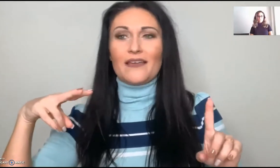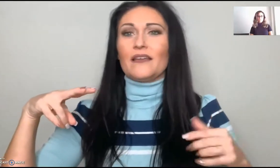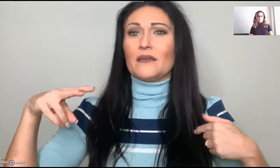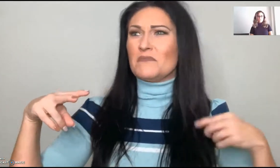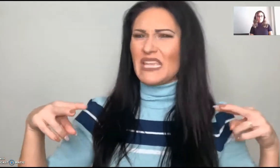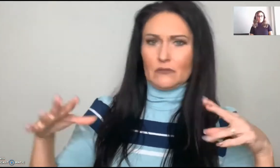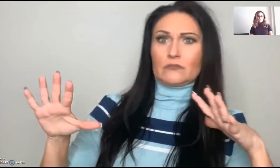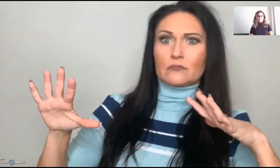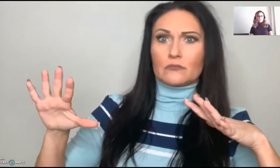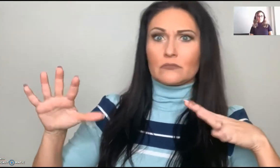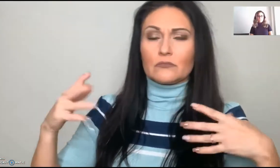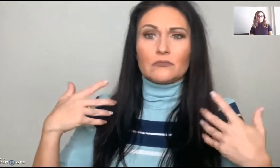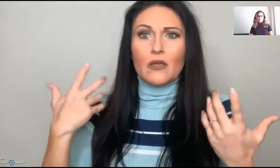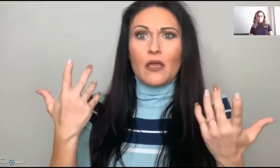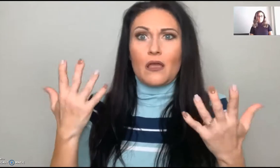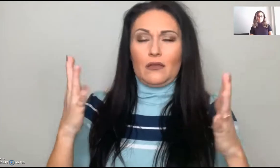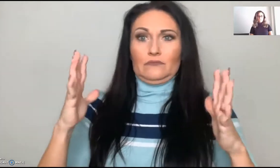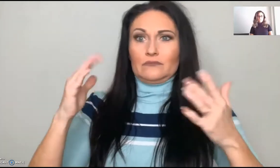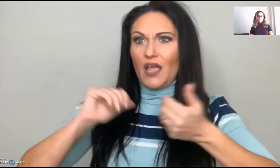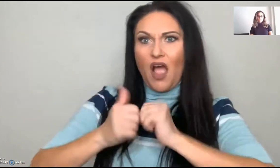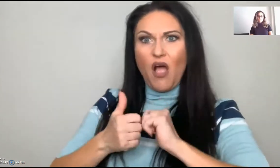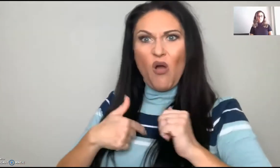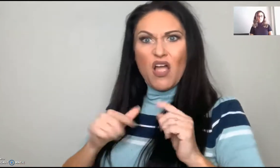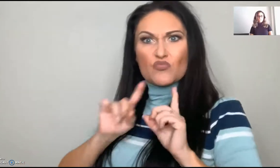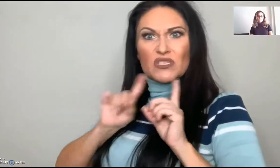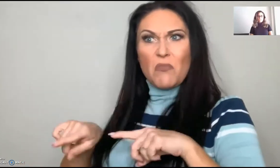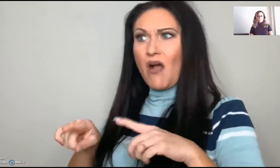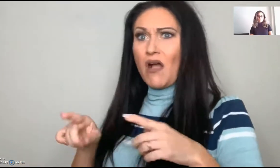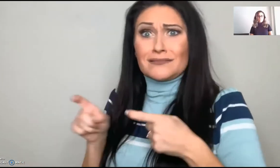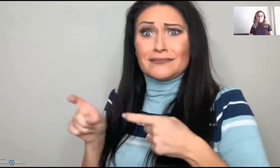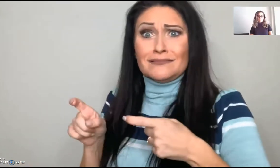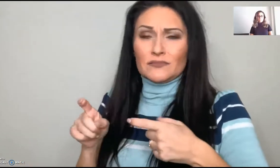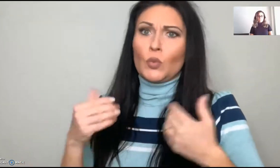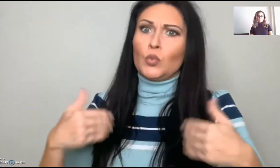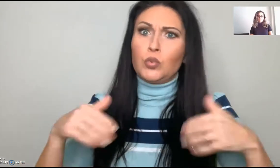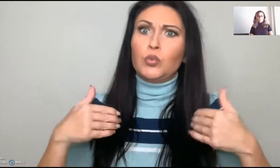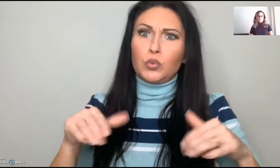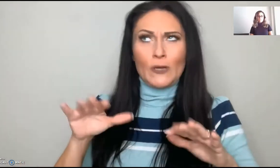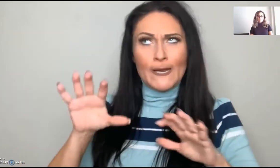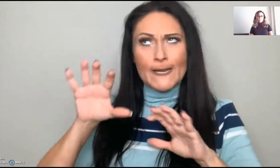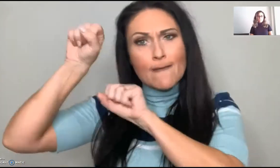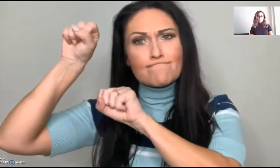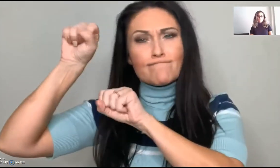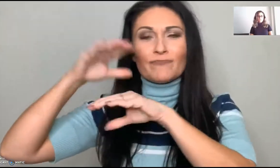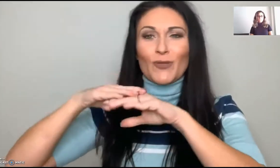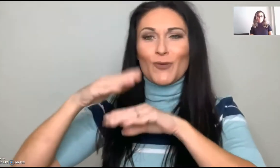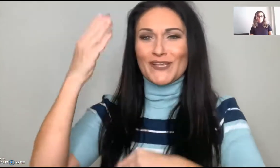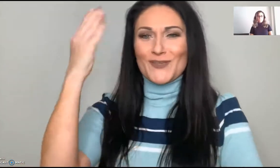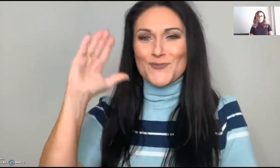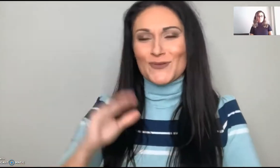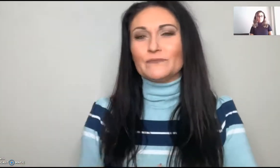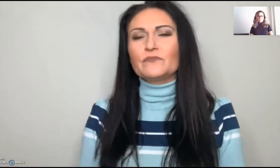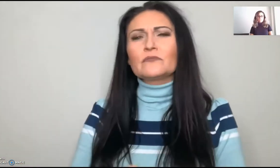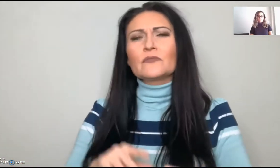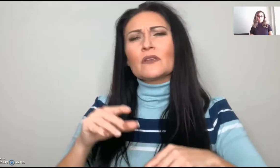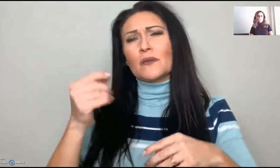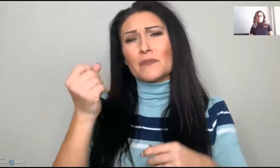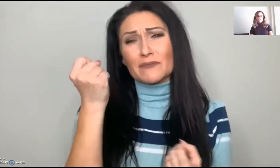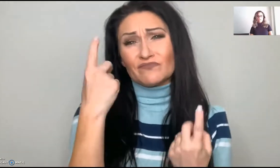when he was looking at me and I was shocked, it was really nice that I was able to respond because I trusted God.